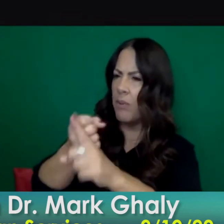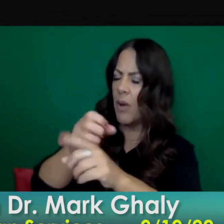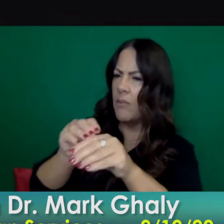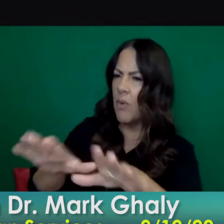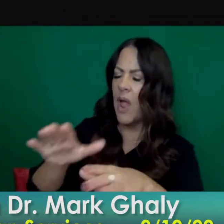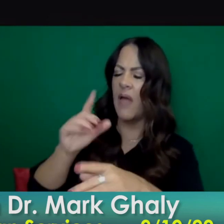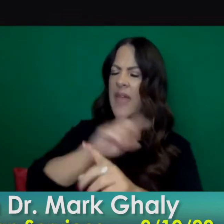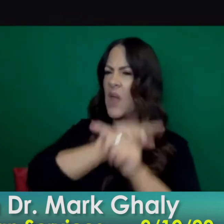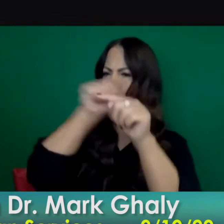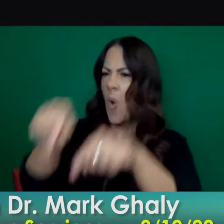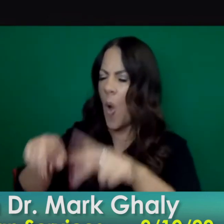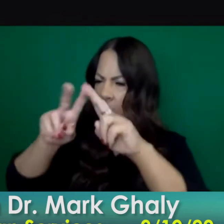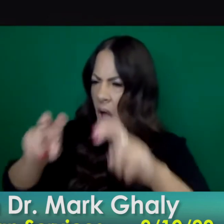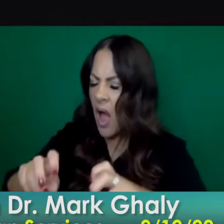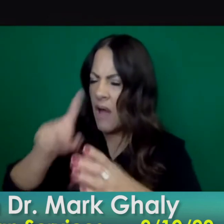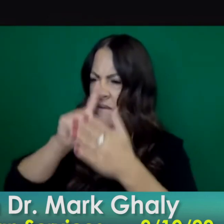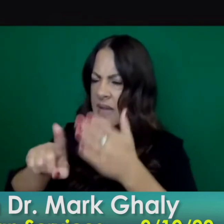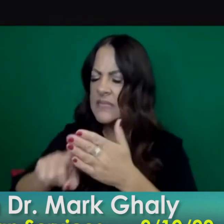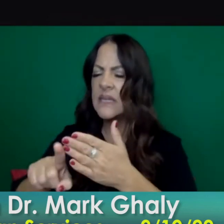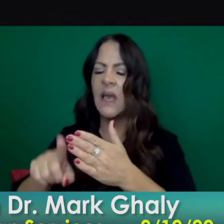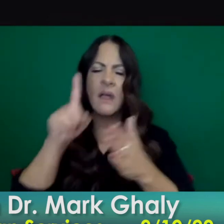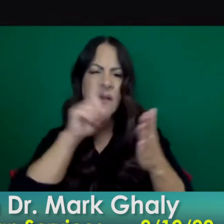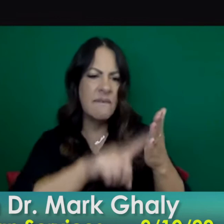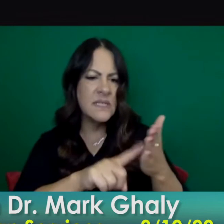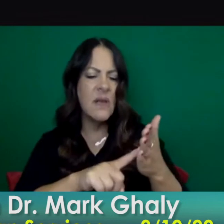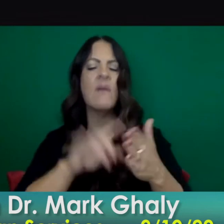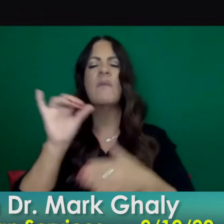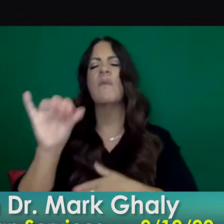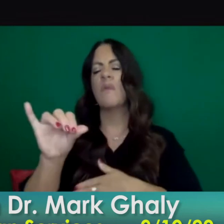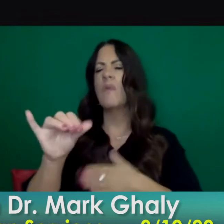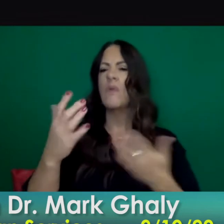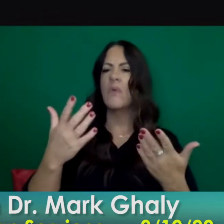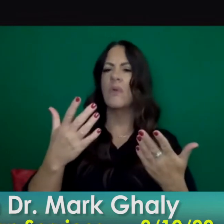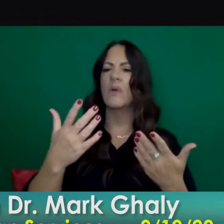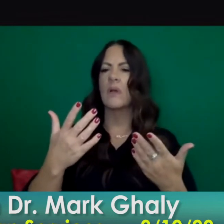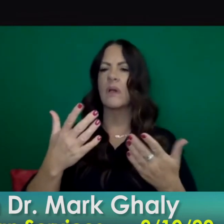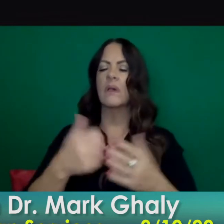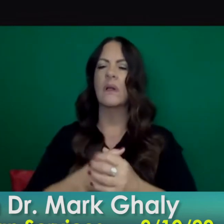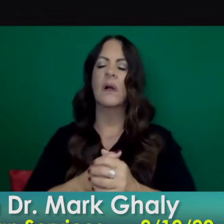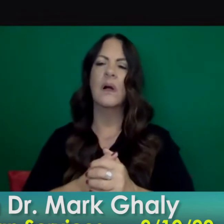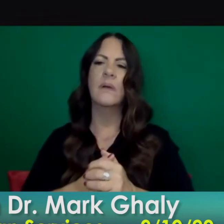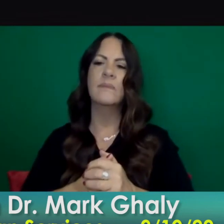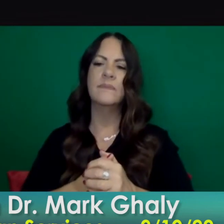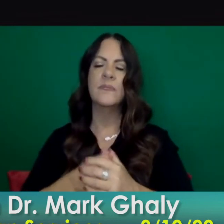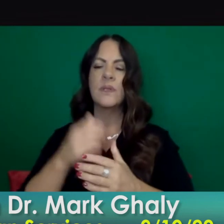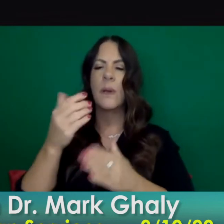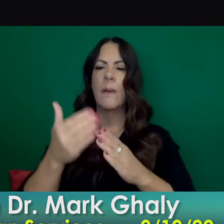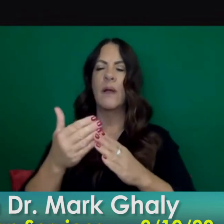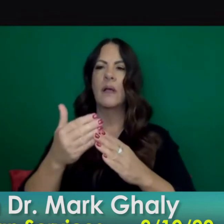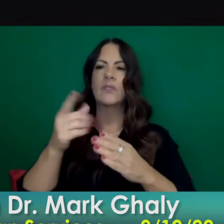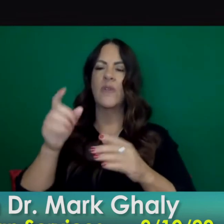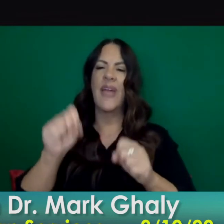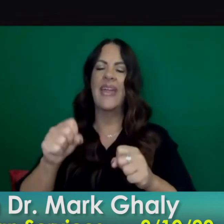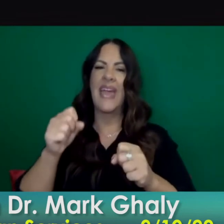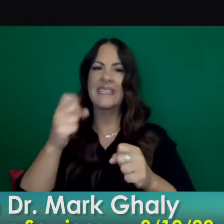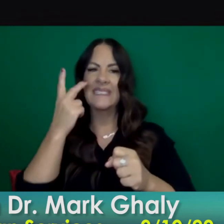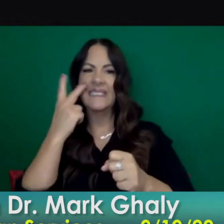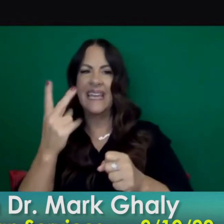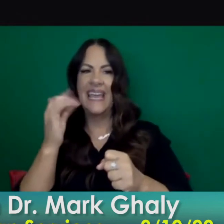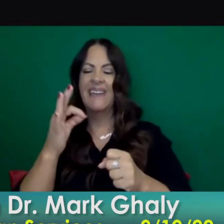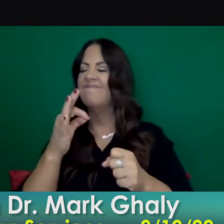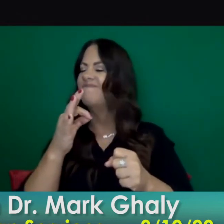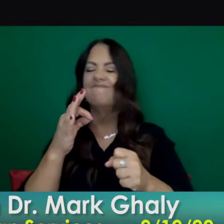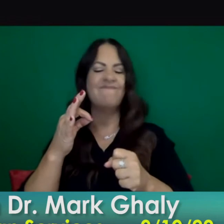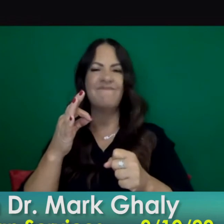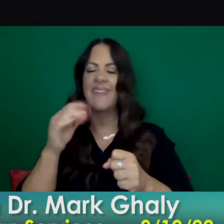impact and not see the data point to the need to return to a higher or more restrictive tier that said we're